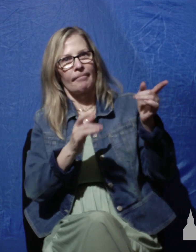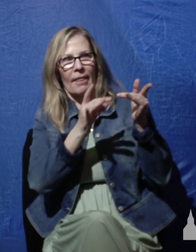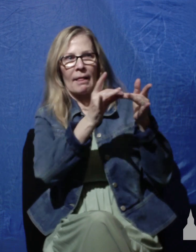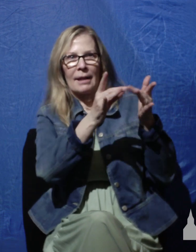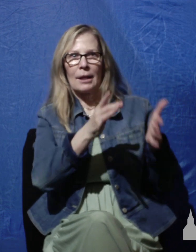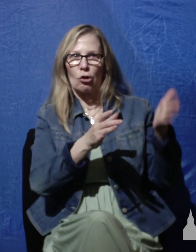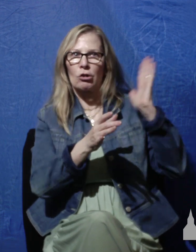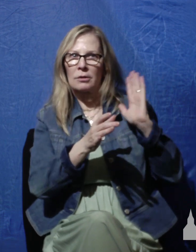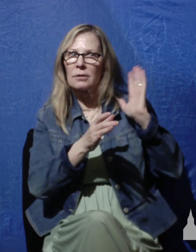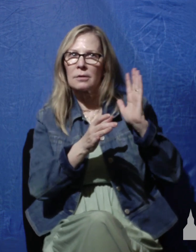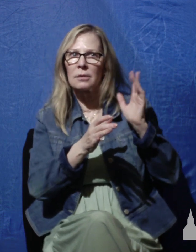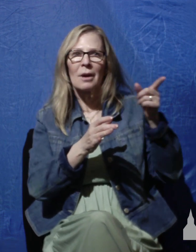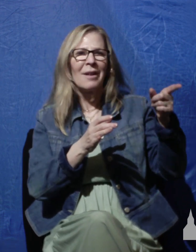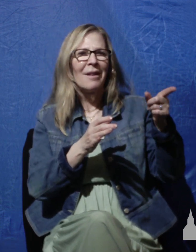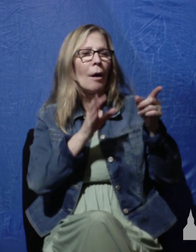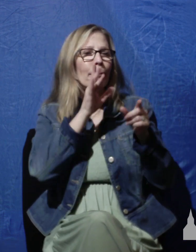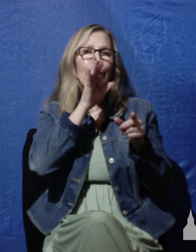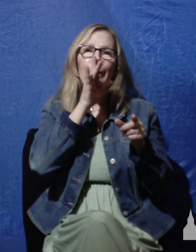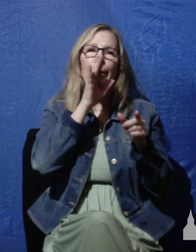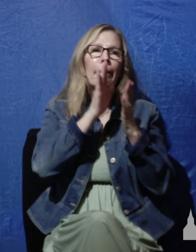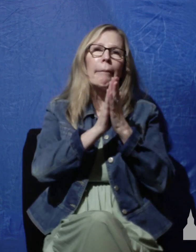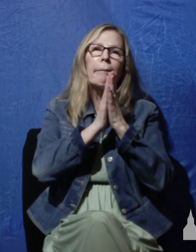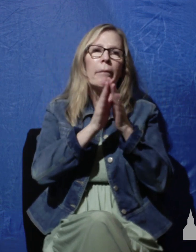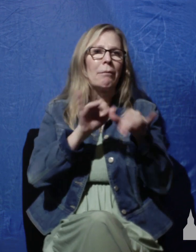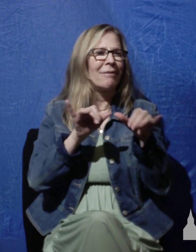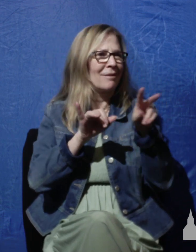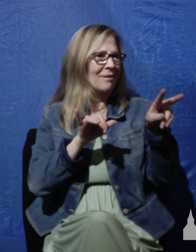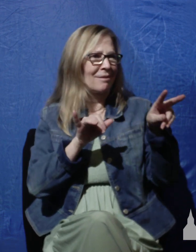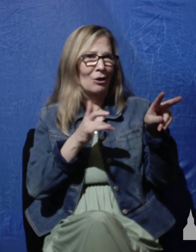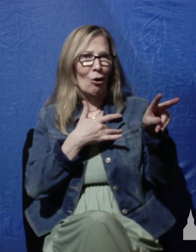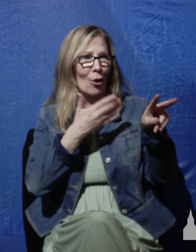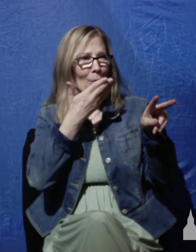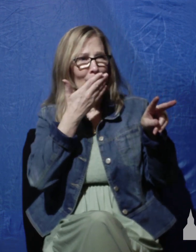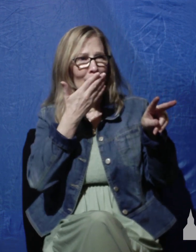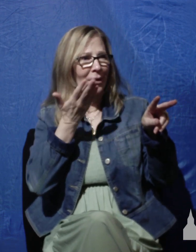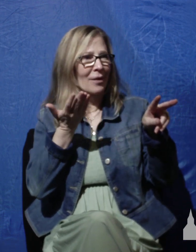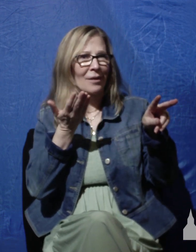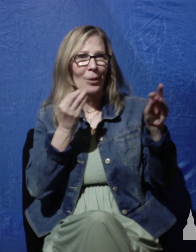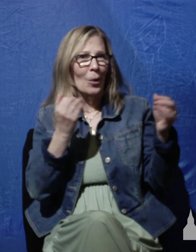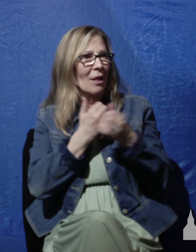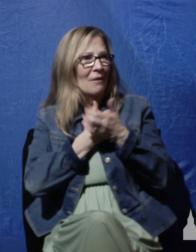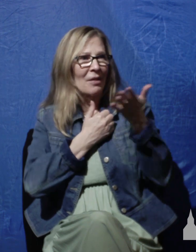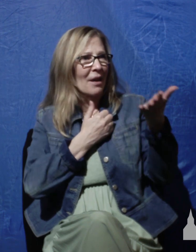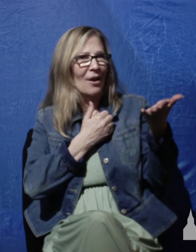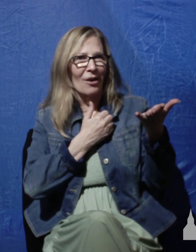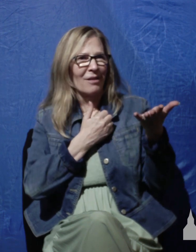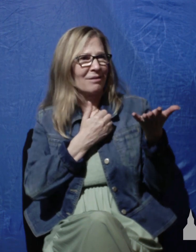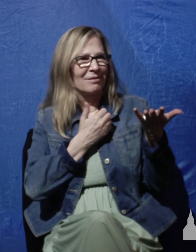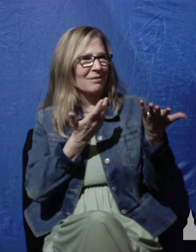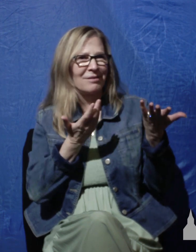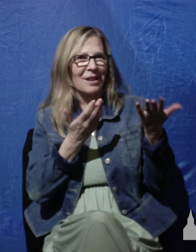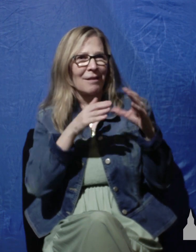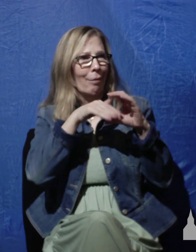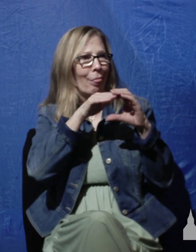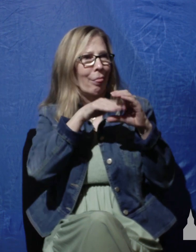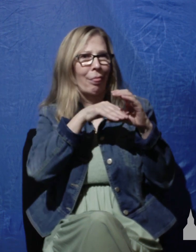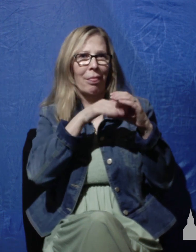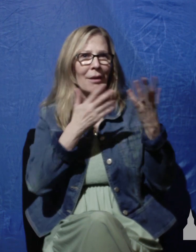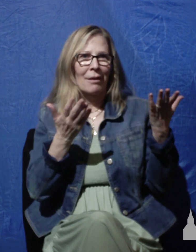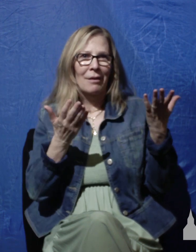God with mere words and not heartfelt love. The Lord said in Matthew 1580, said, this people